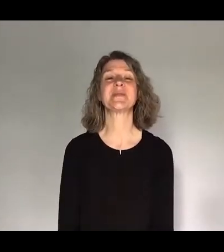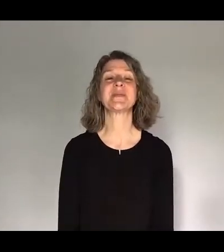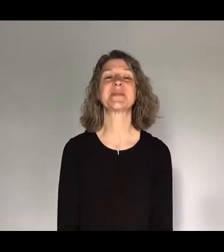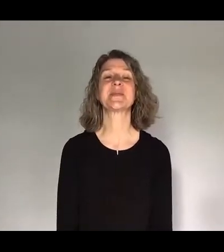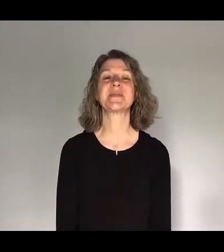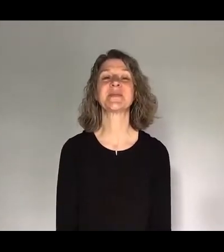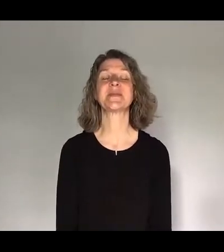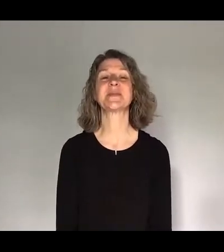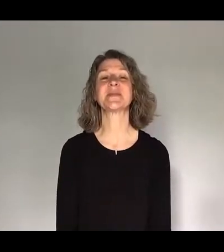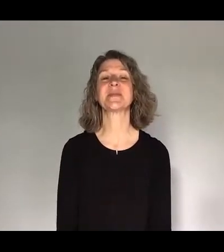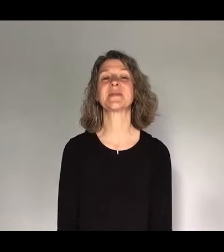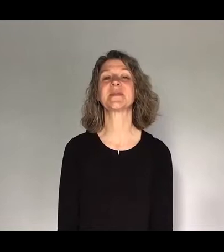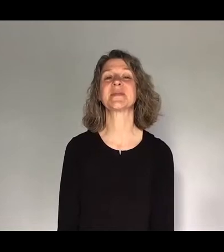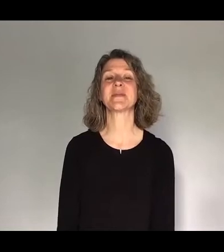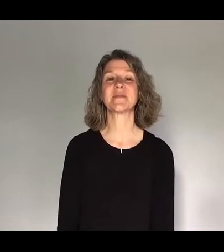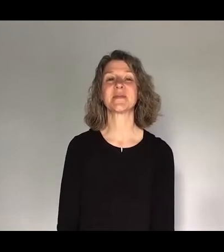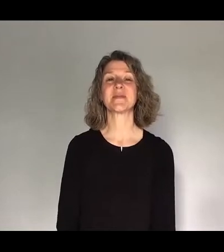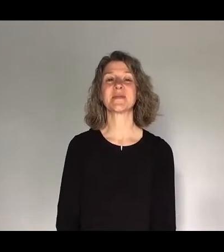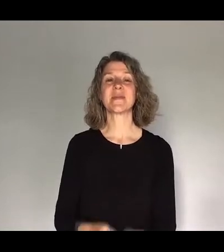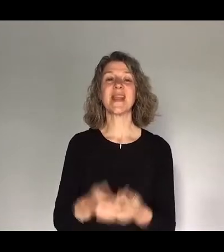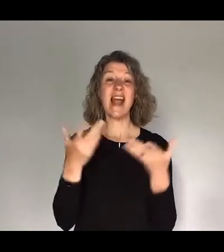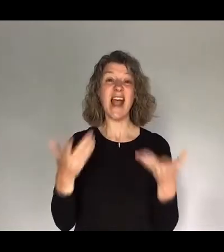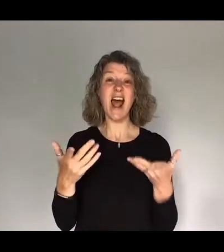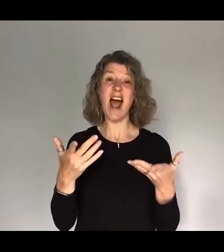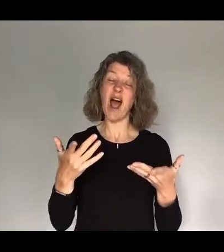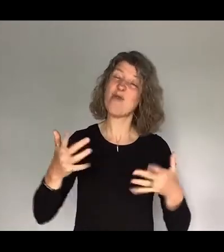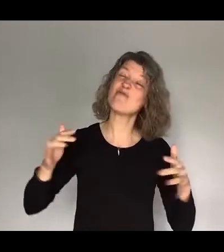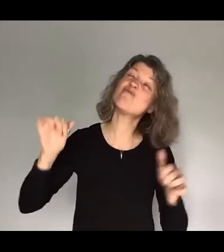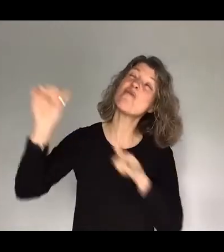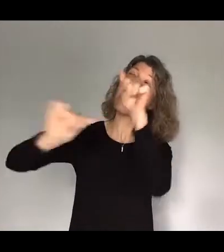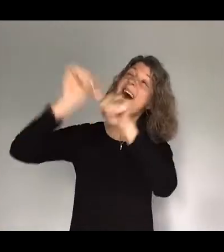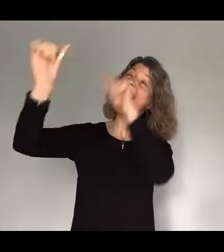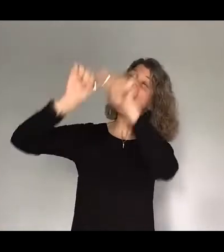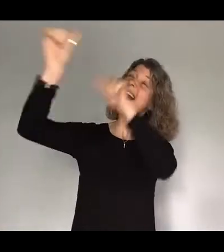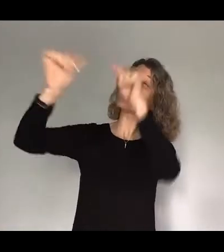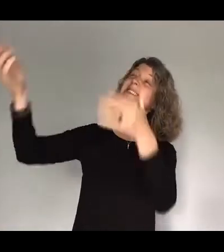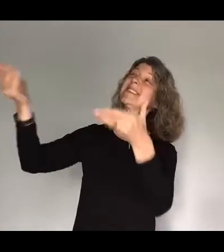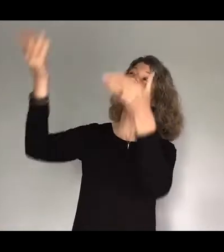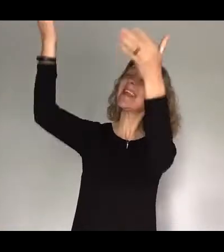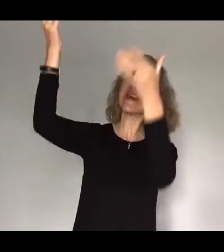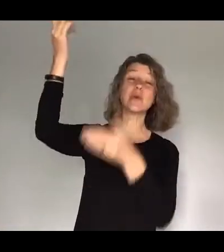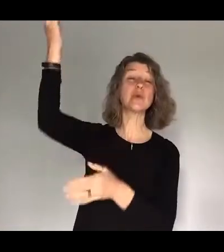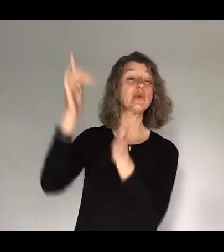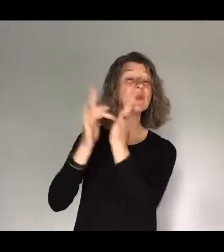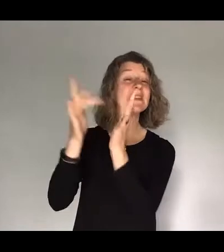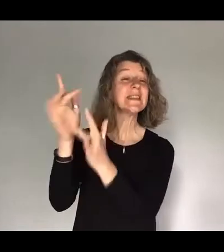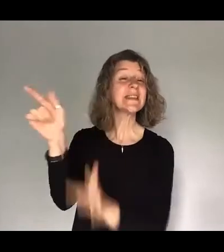Why don't we just raise a shout of grace to Jesus this morning. to our God